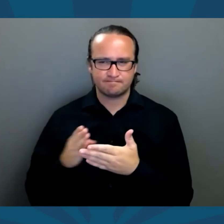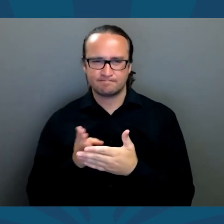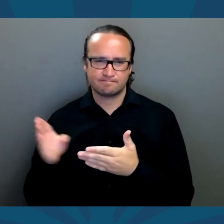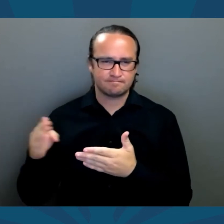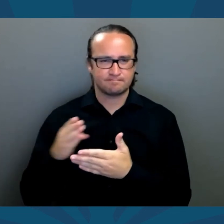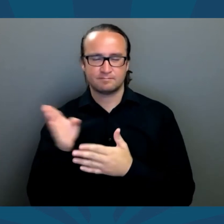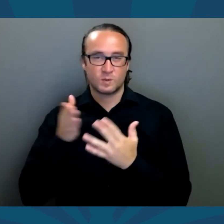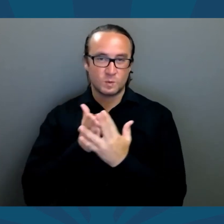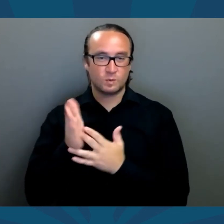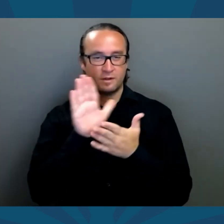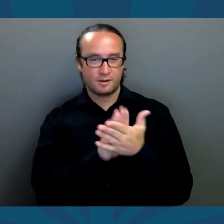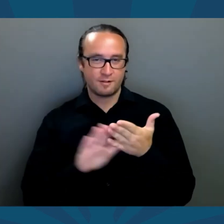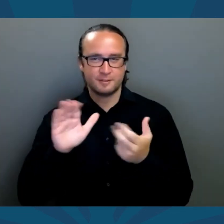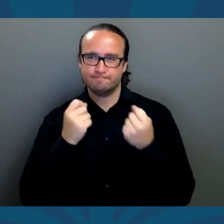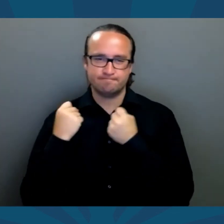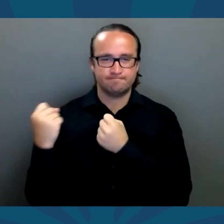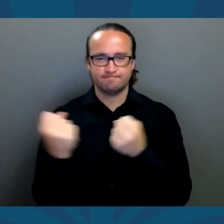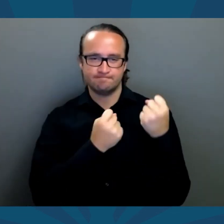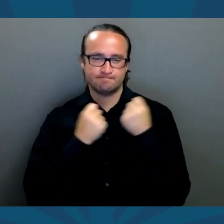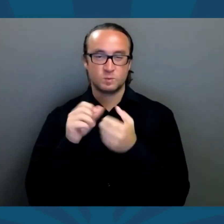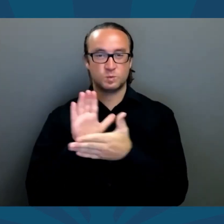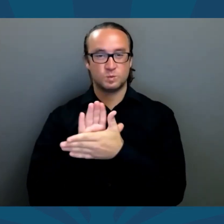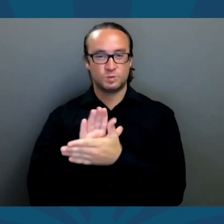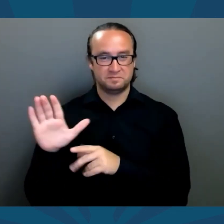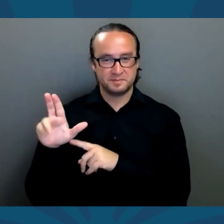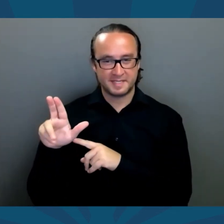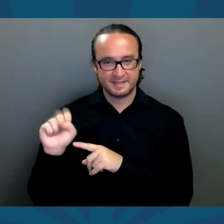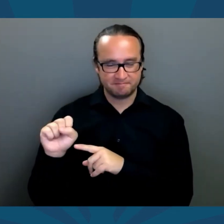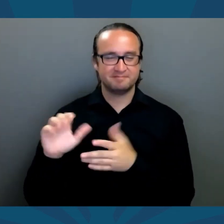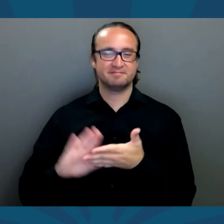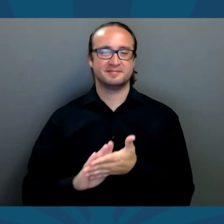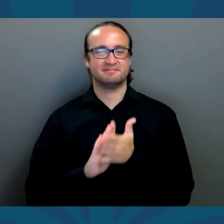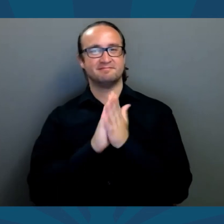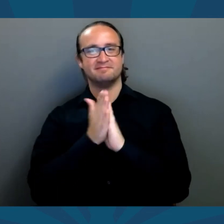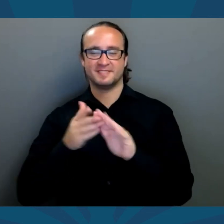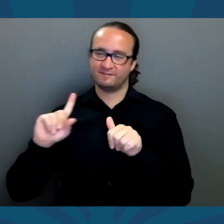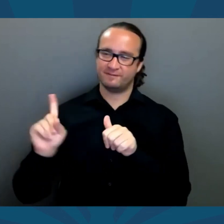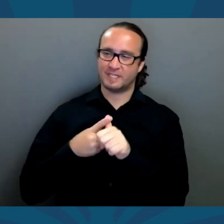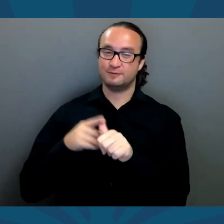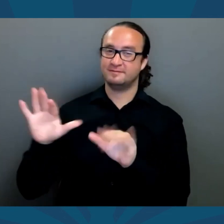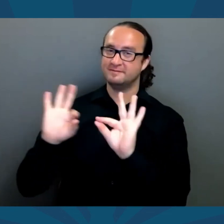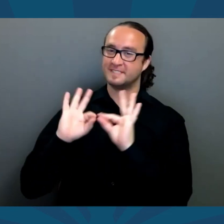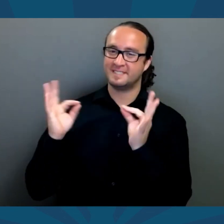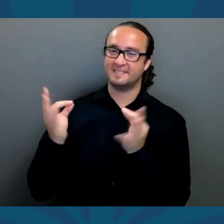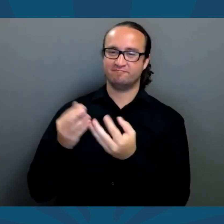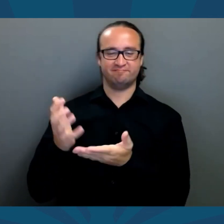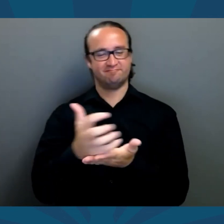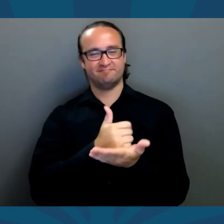Matt worked his way through college, driving school buses and became the first in his family to earn a degree.